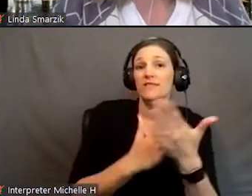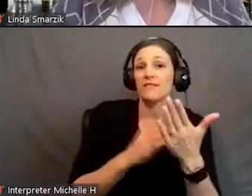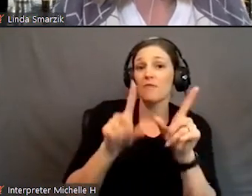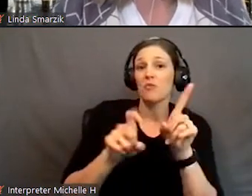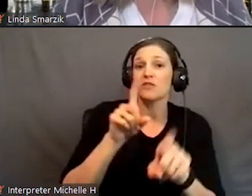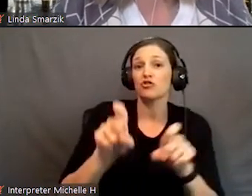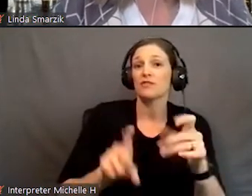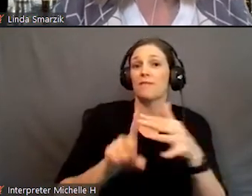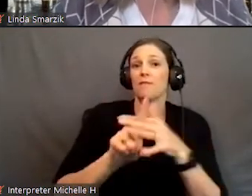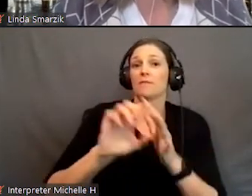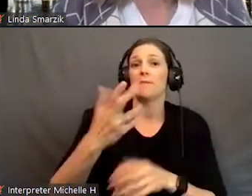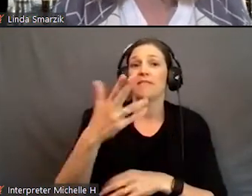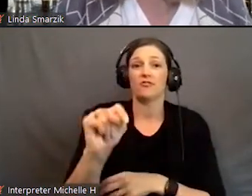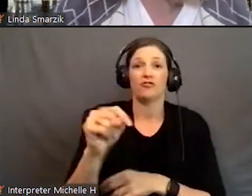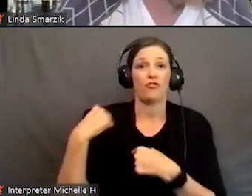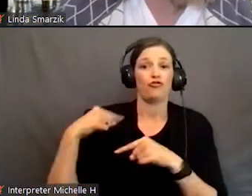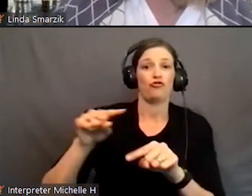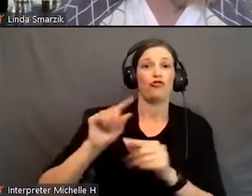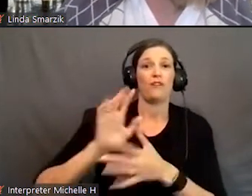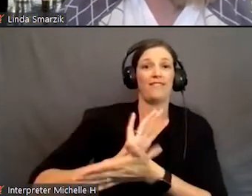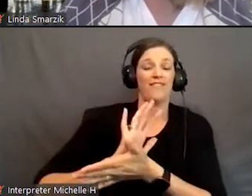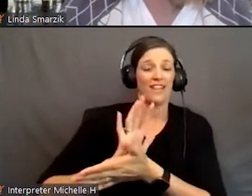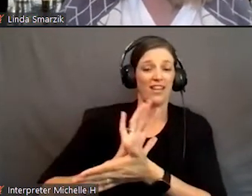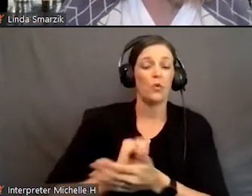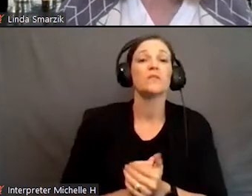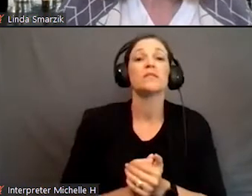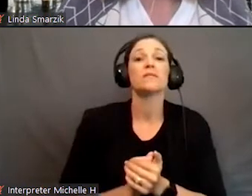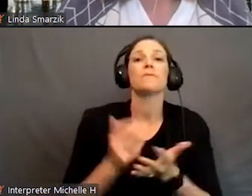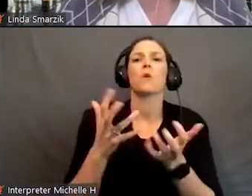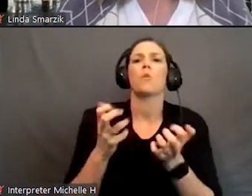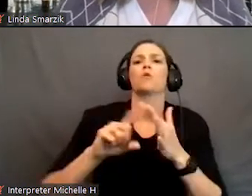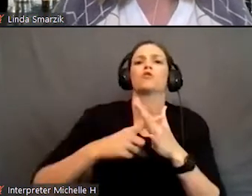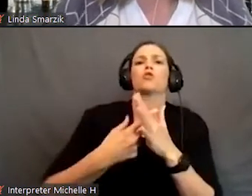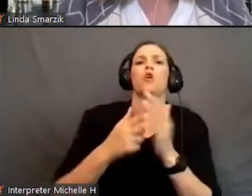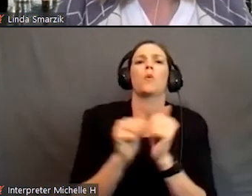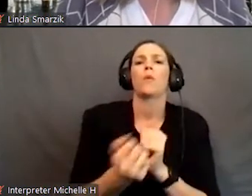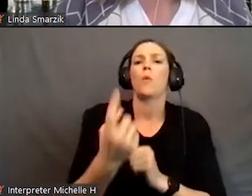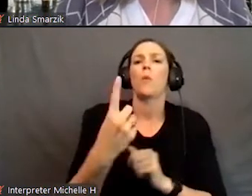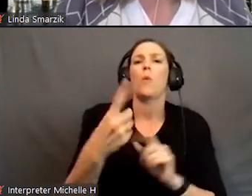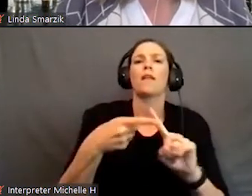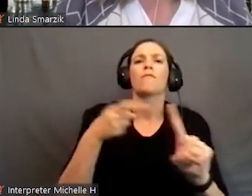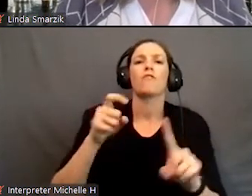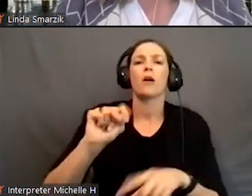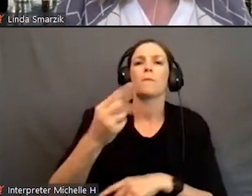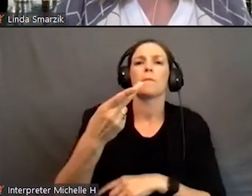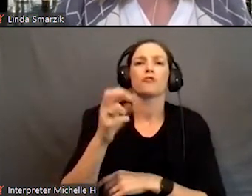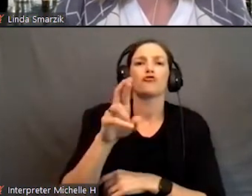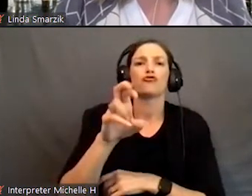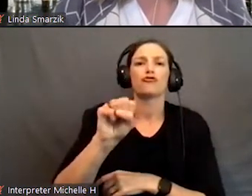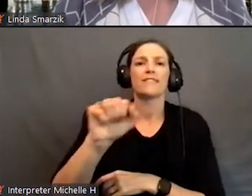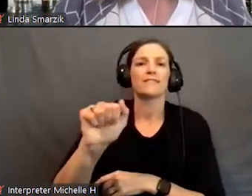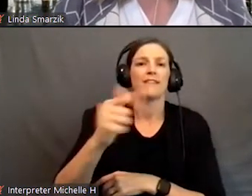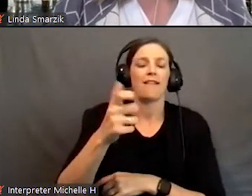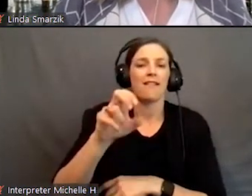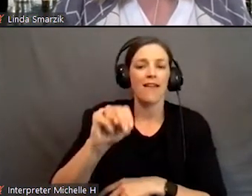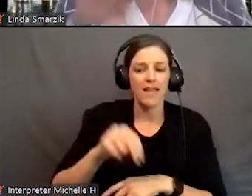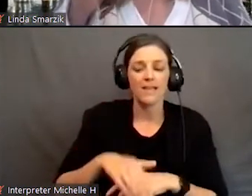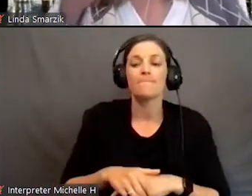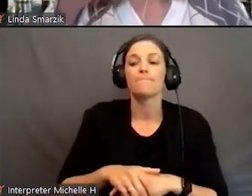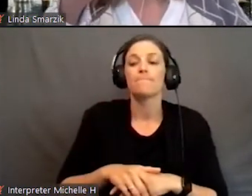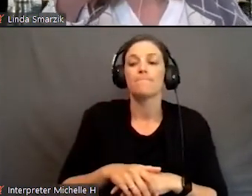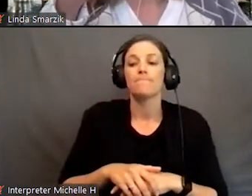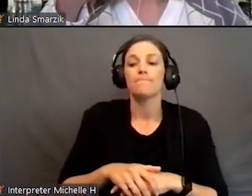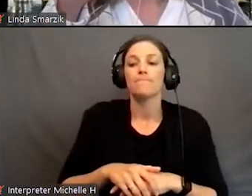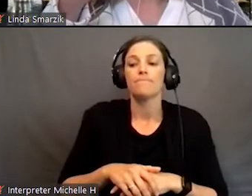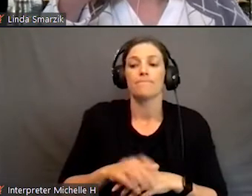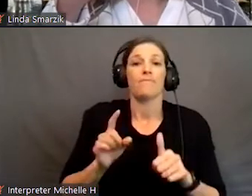chat during the videos playing. So I wanted to start off with one from Teresa Glenn. And first